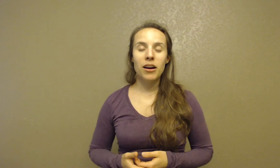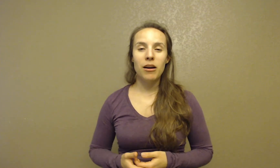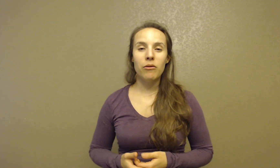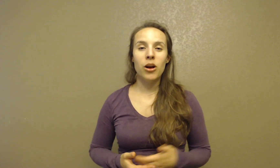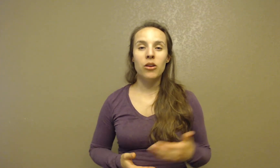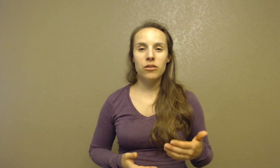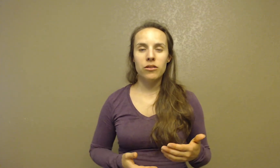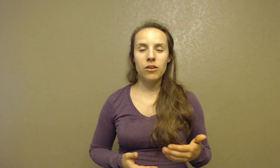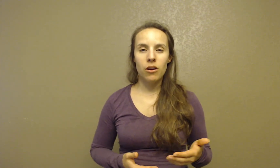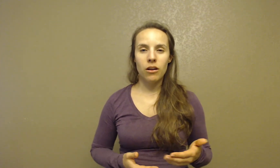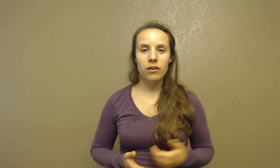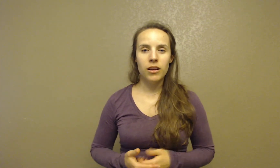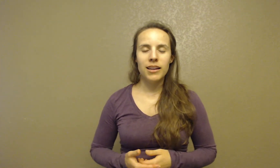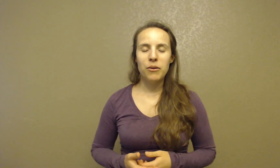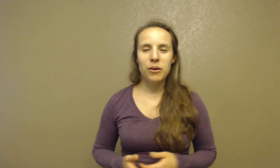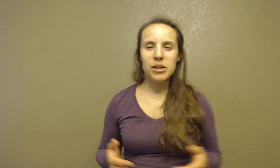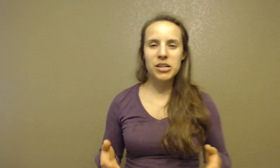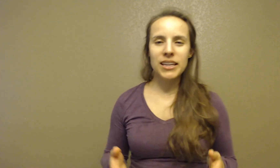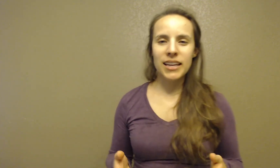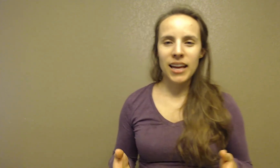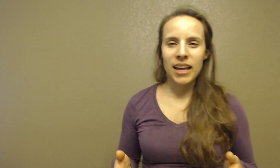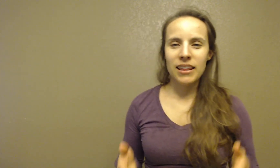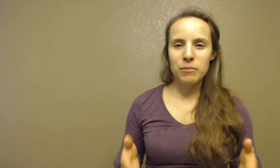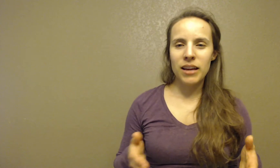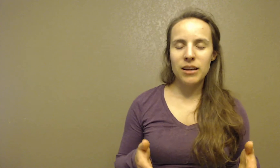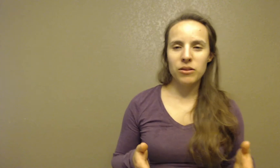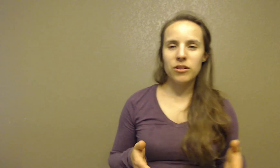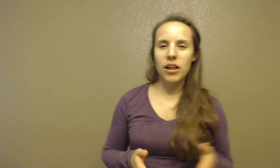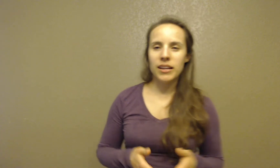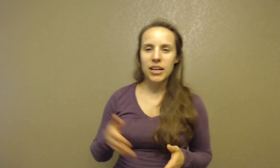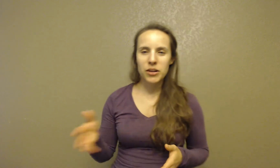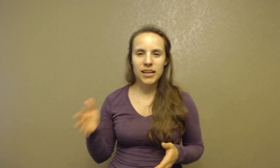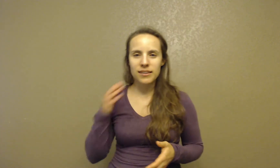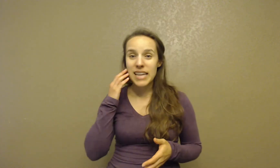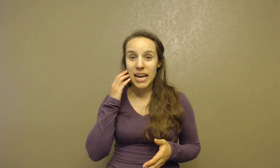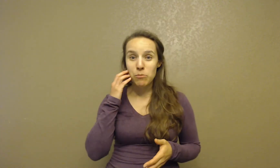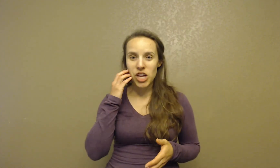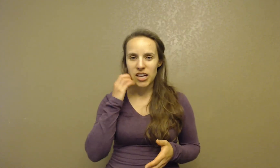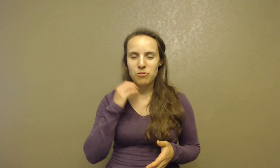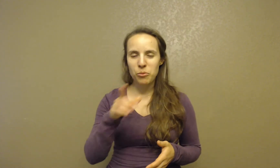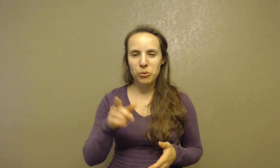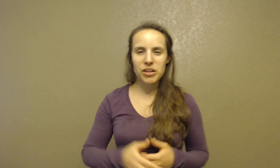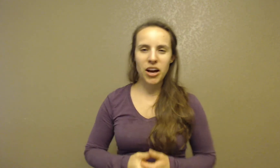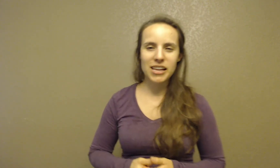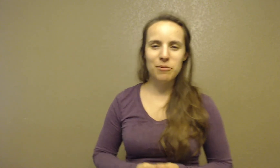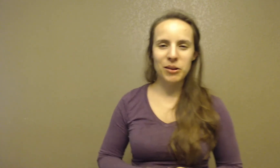of Saul. Now originally this man's name was Saul, and later he gets a name change, but we'll be talking about